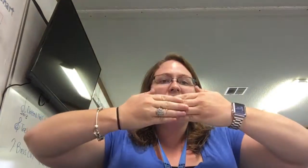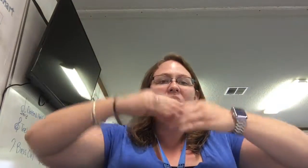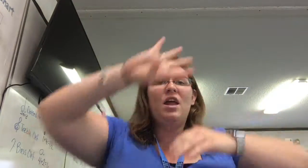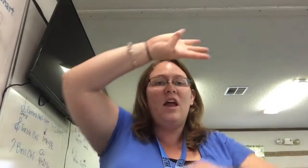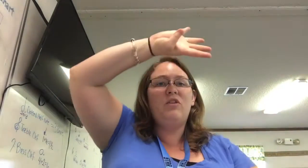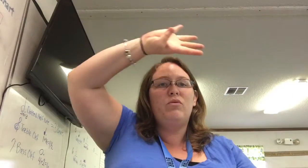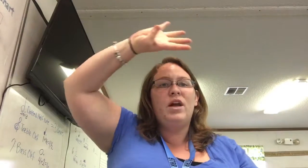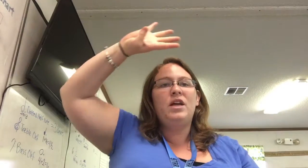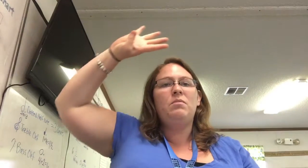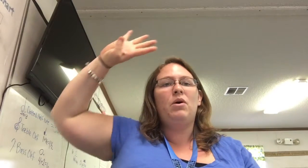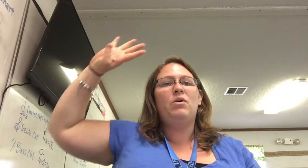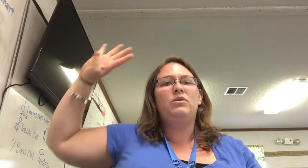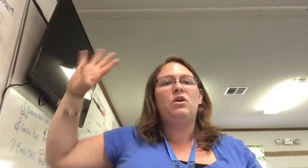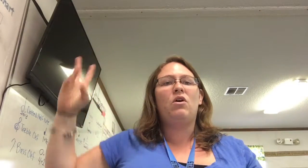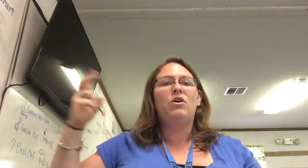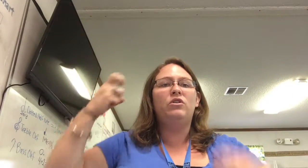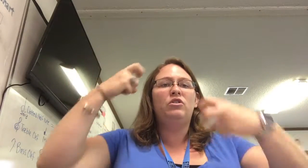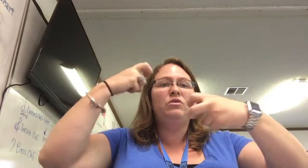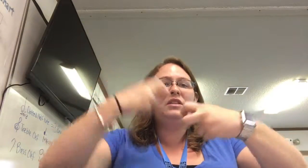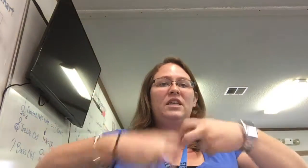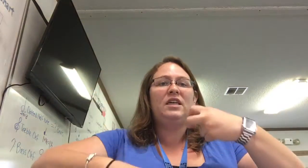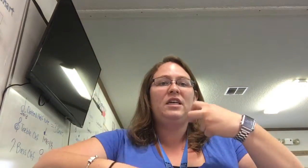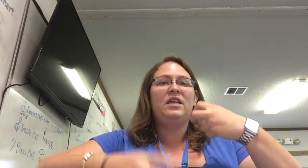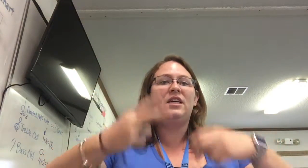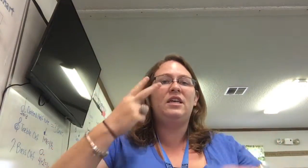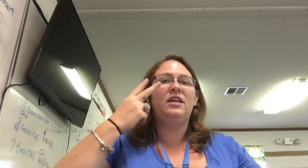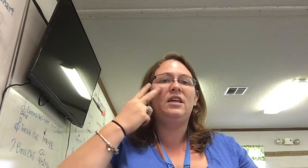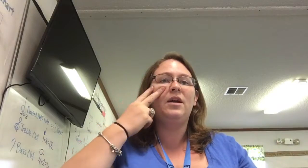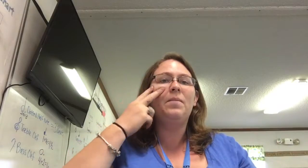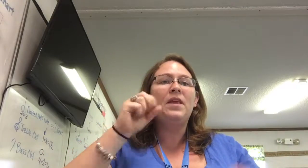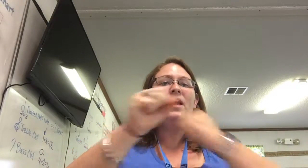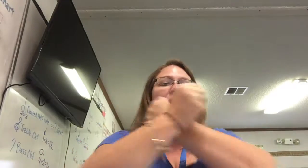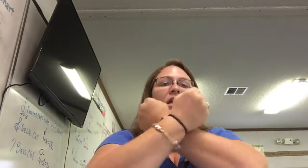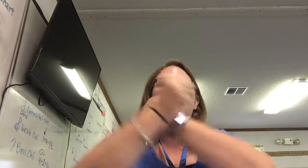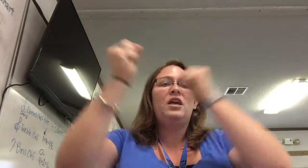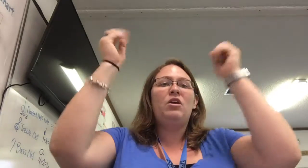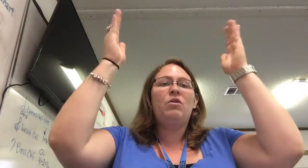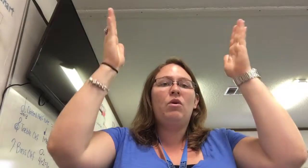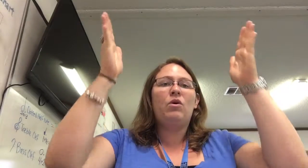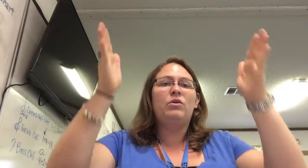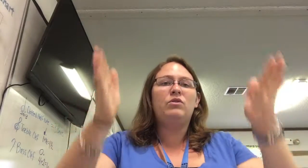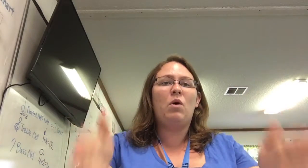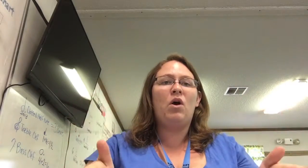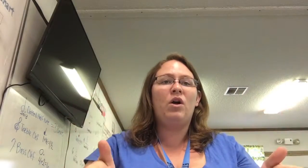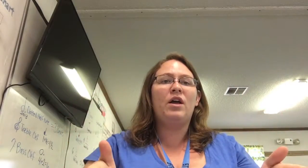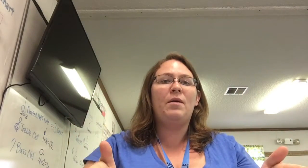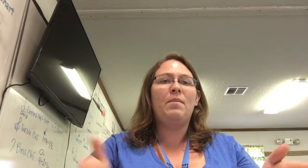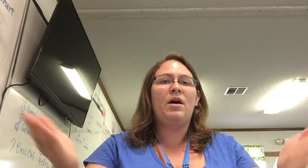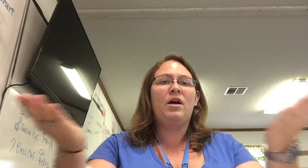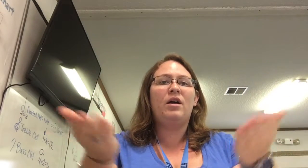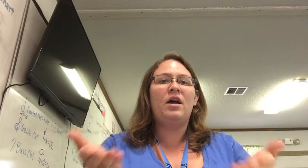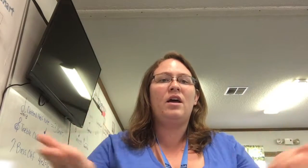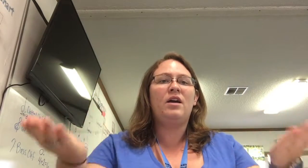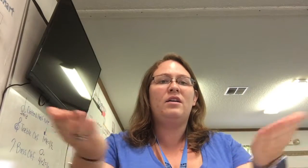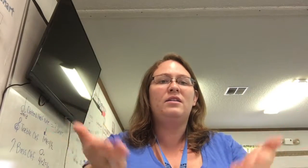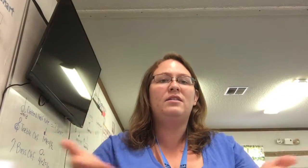and rainbows hard to see heroes walk among us